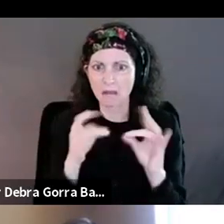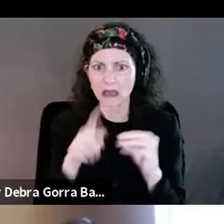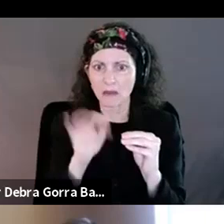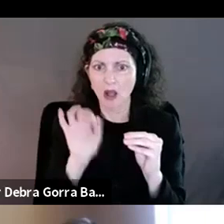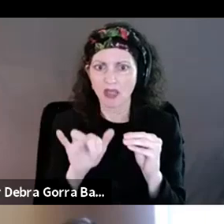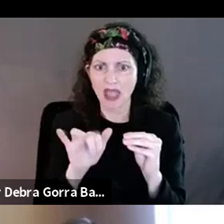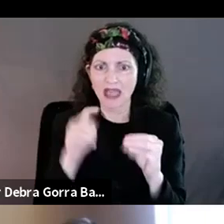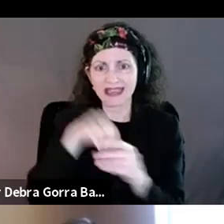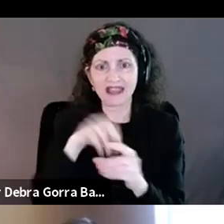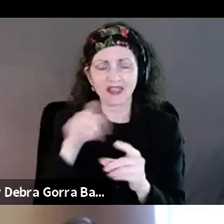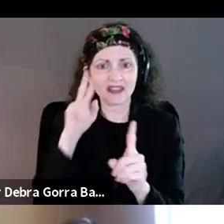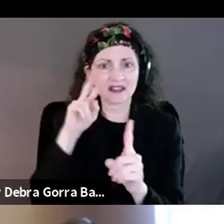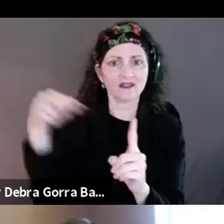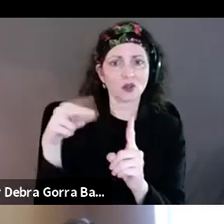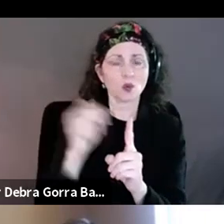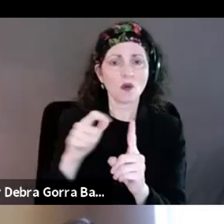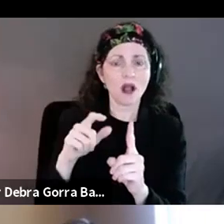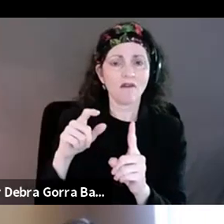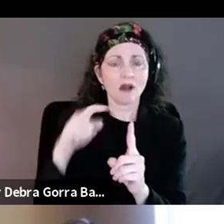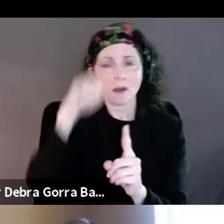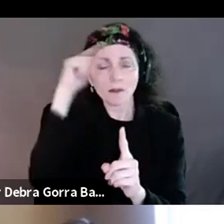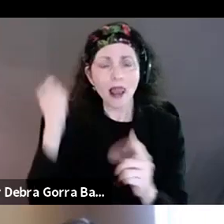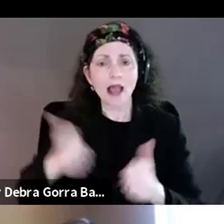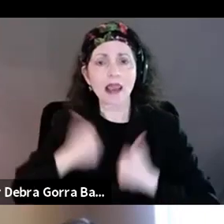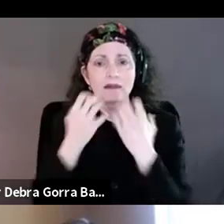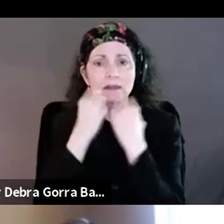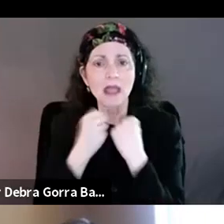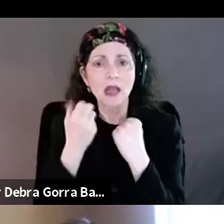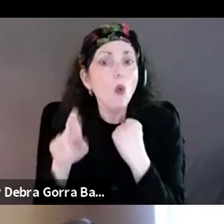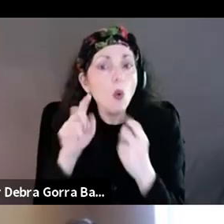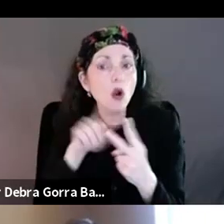the disabled or the disability movement?